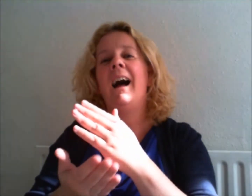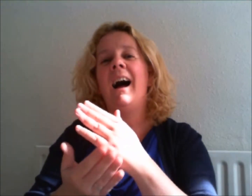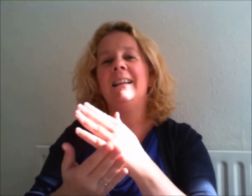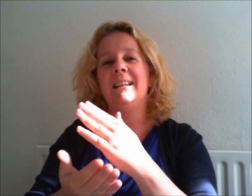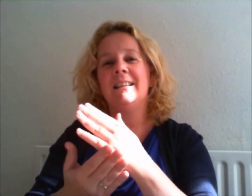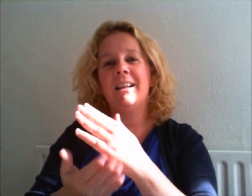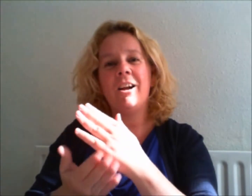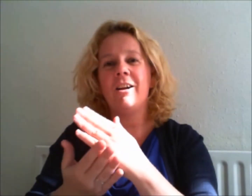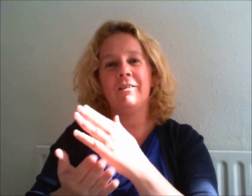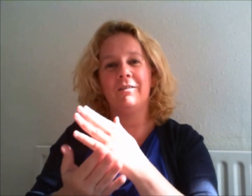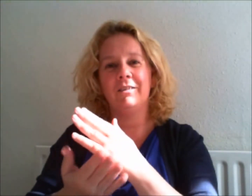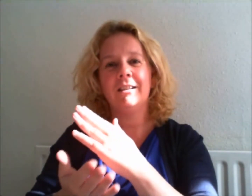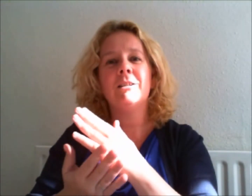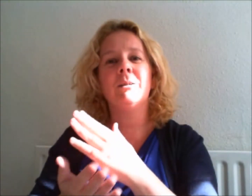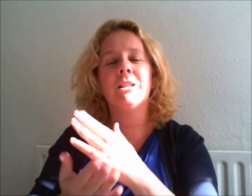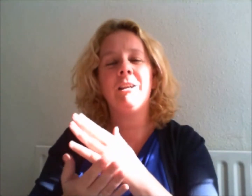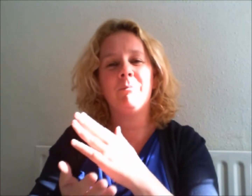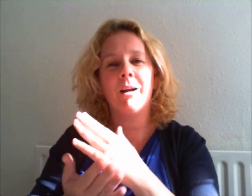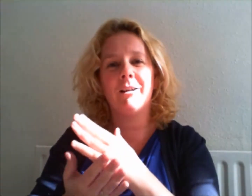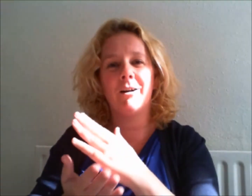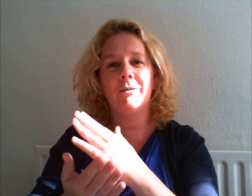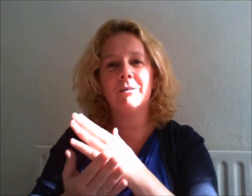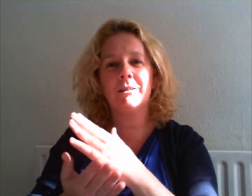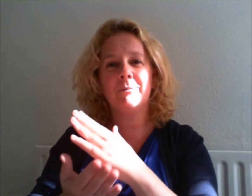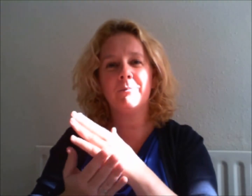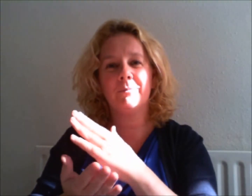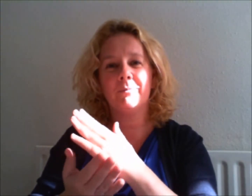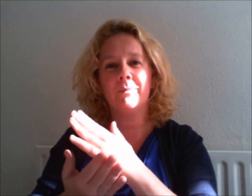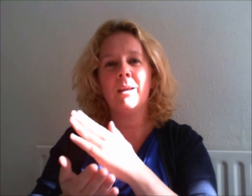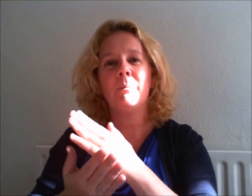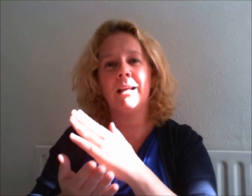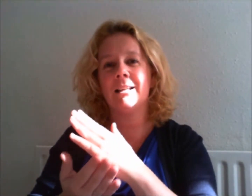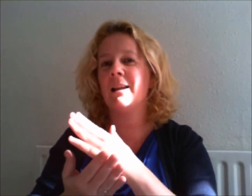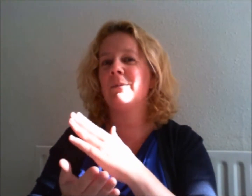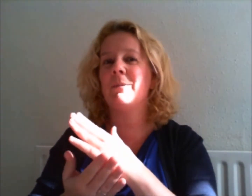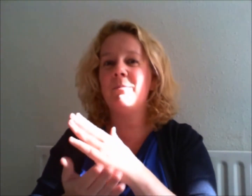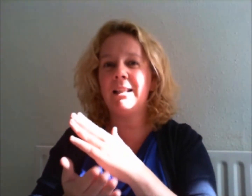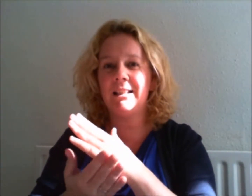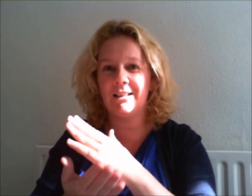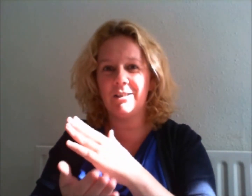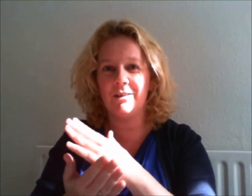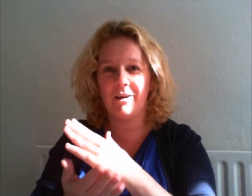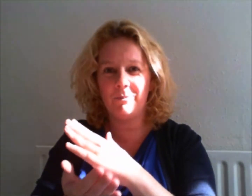I deserve to achieve my goals. Because I'm committed to them.